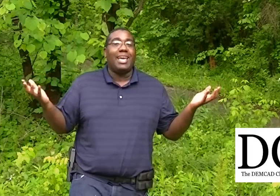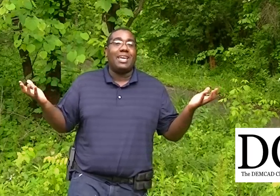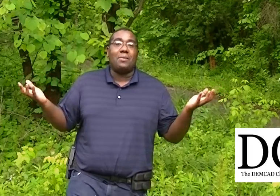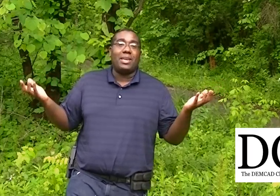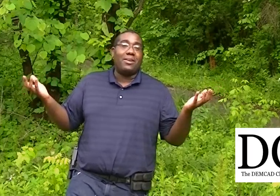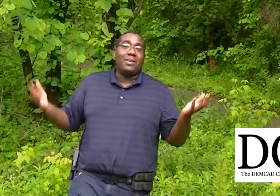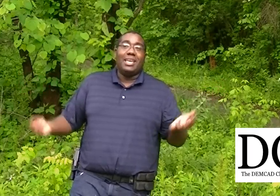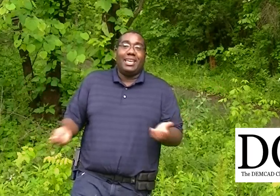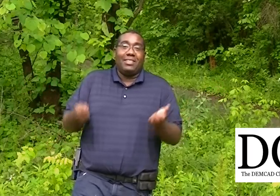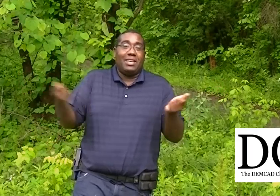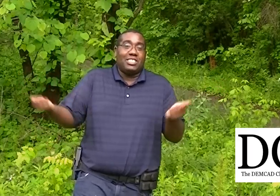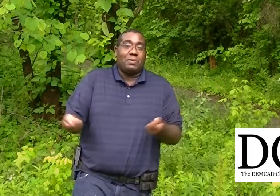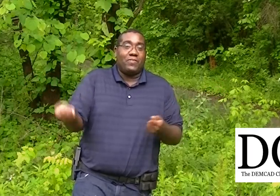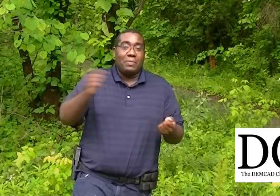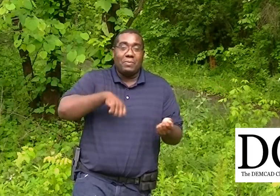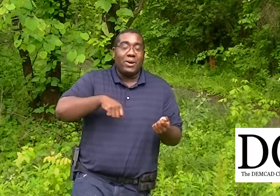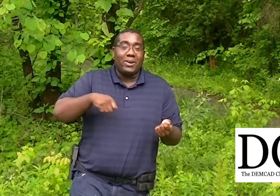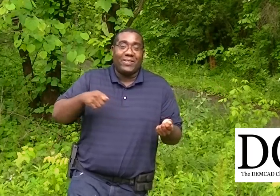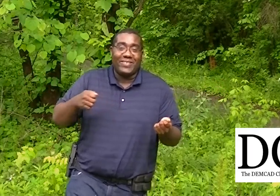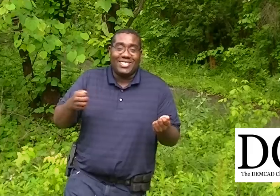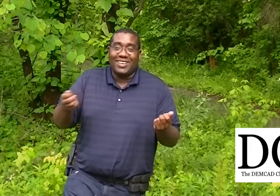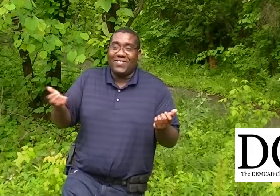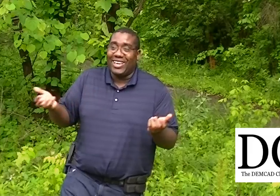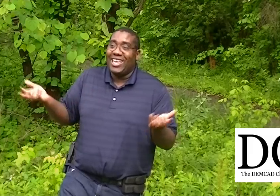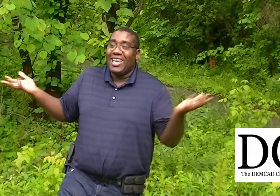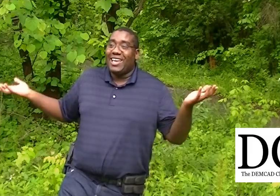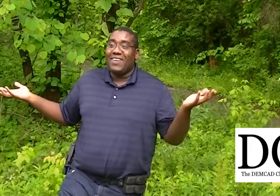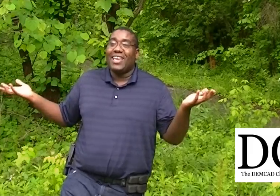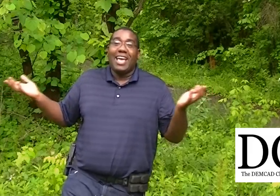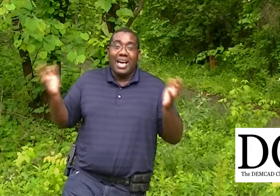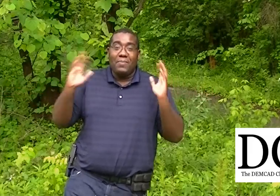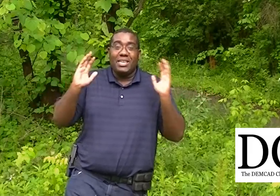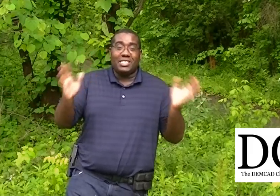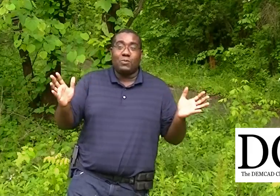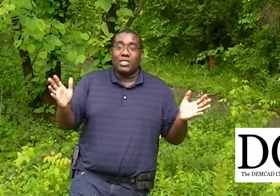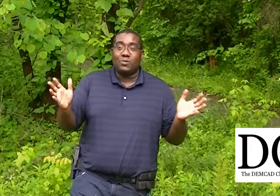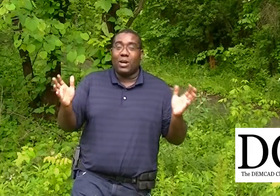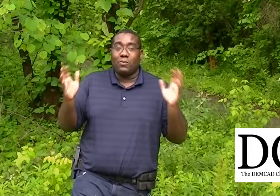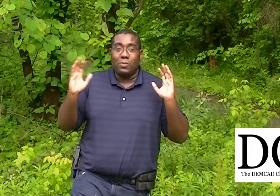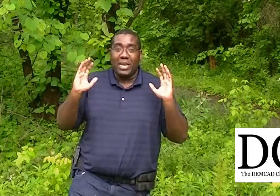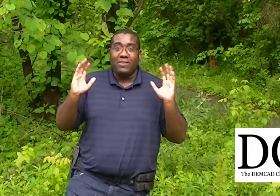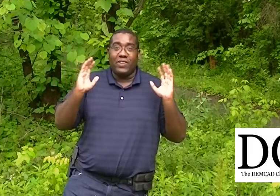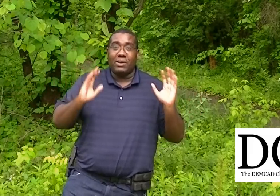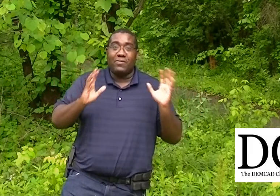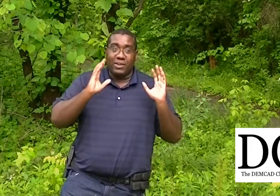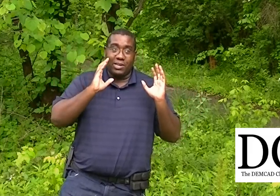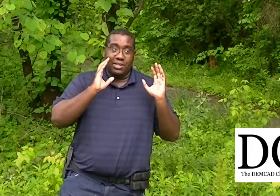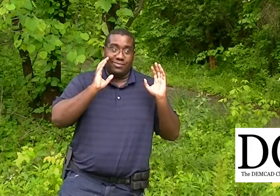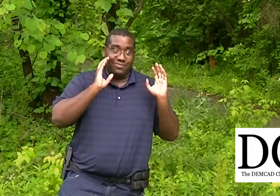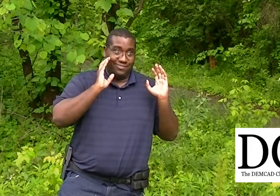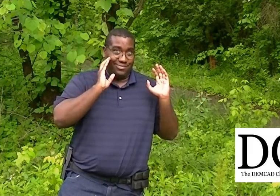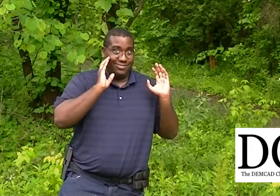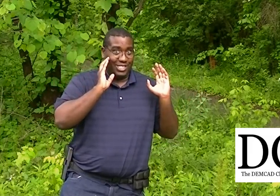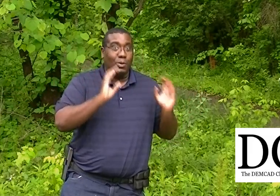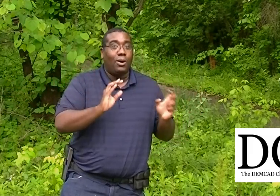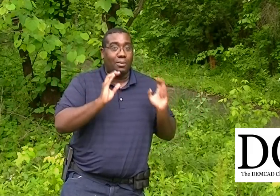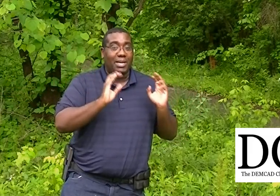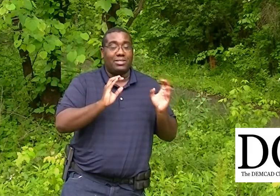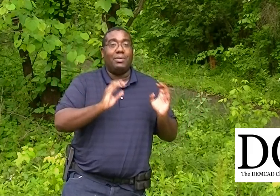I am, you know, and they'll just be flipping burgers. I've been in situations where I made very, very small amounts of